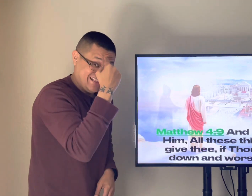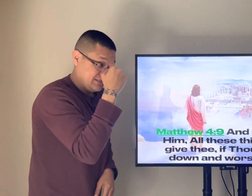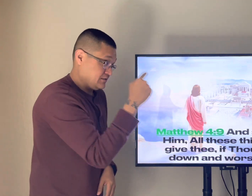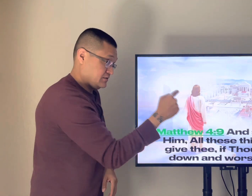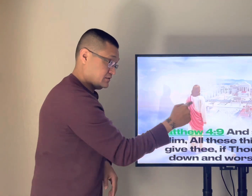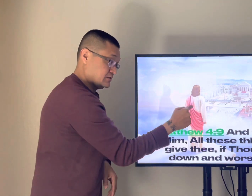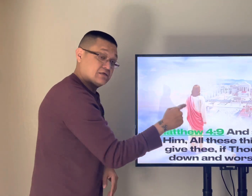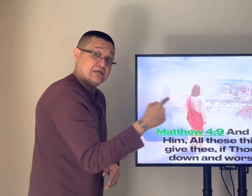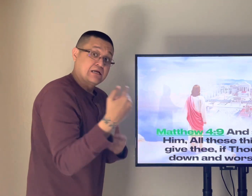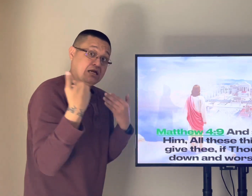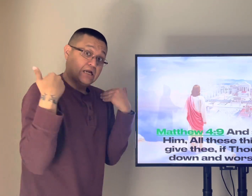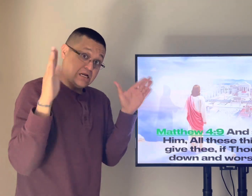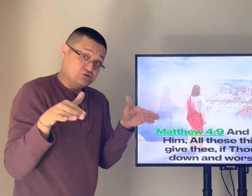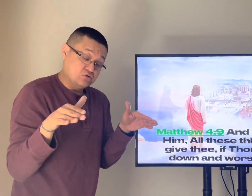we'll never find that jesus is an angel